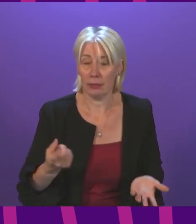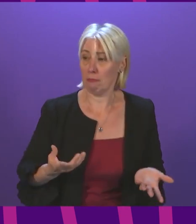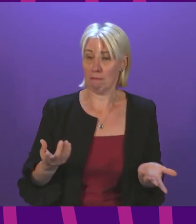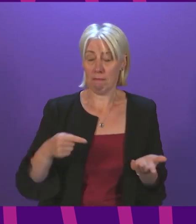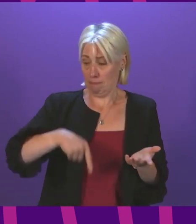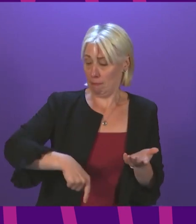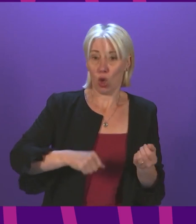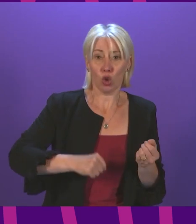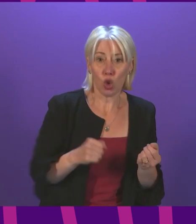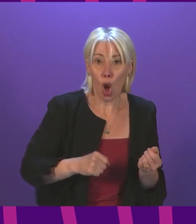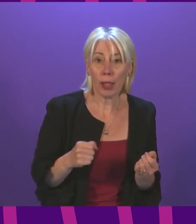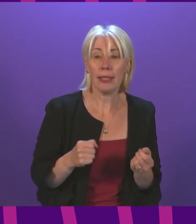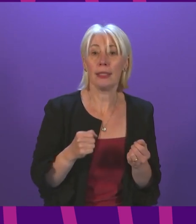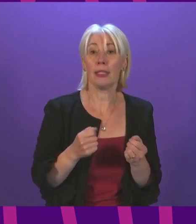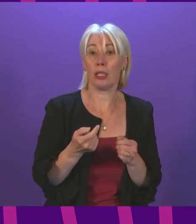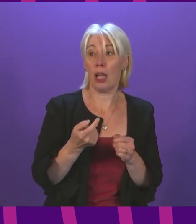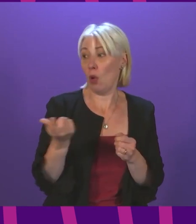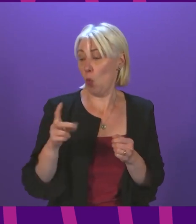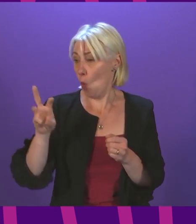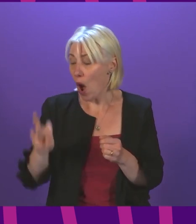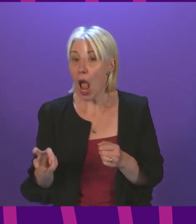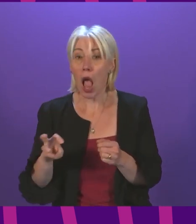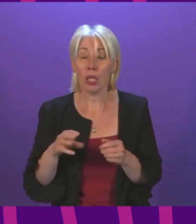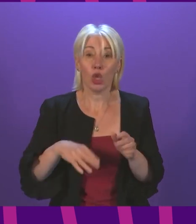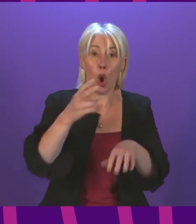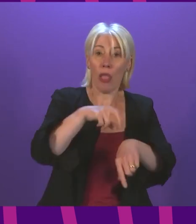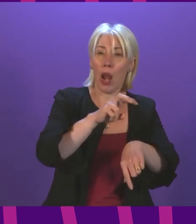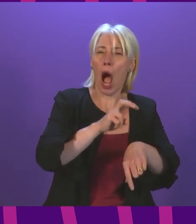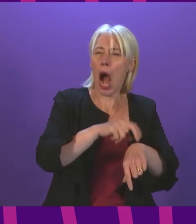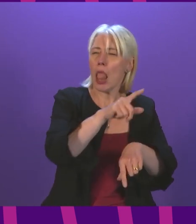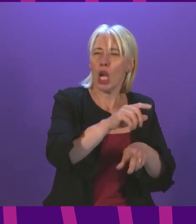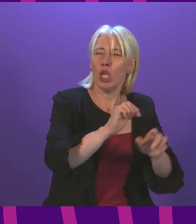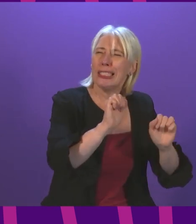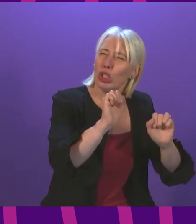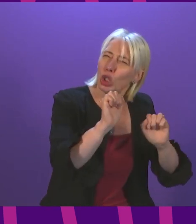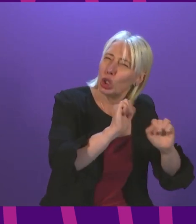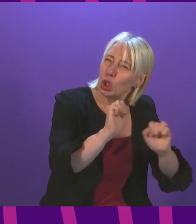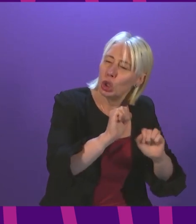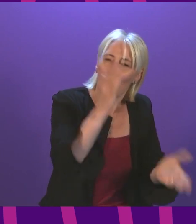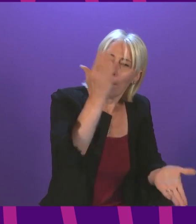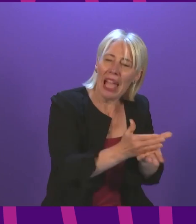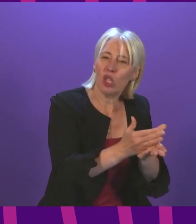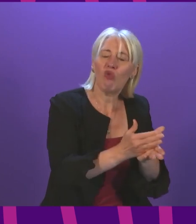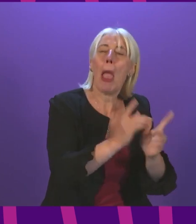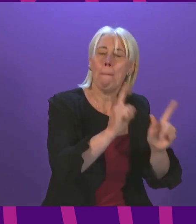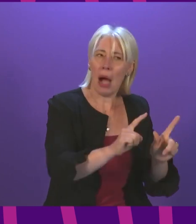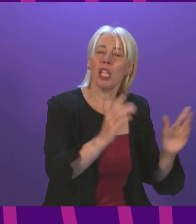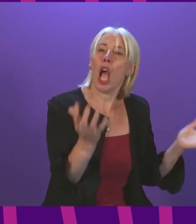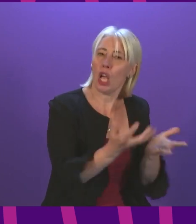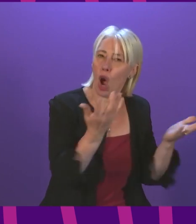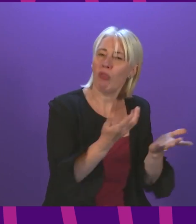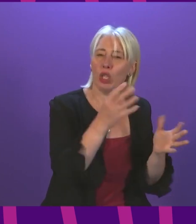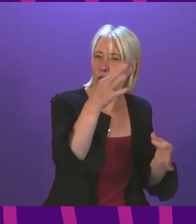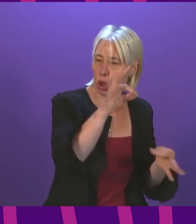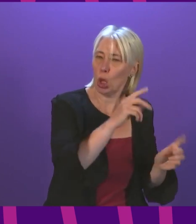Scotland in a few weeks Wales and even Northern Ireland although they haven't yet moved to a mandatory scheme are encouraging COVID